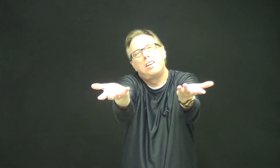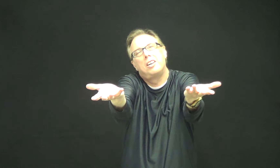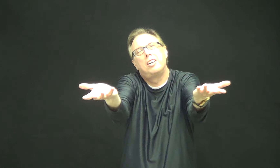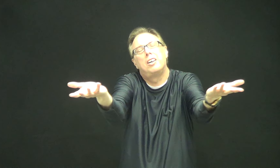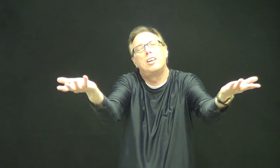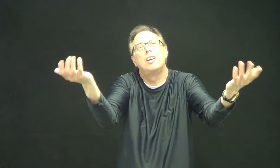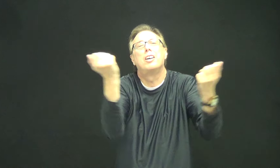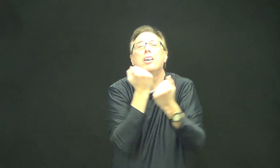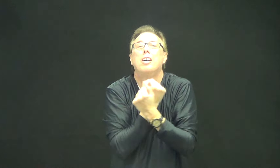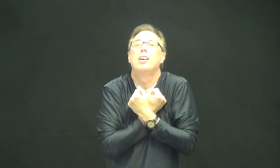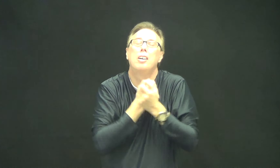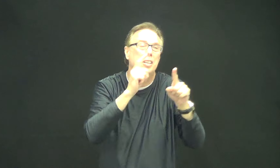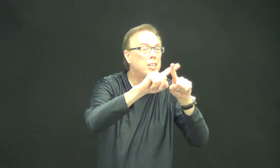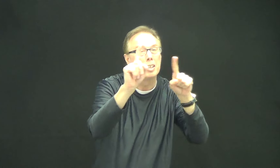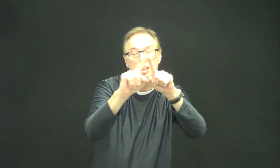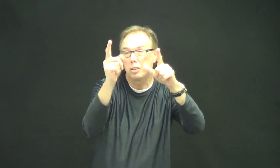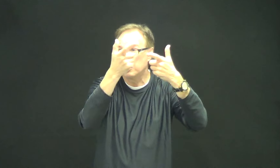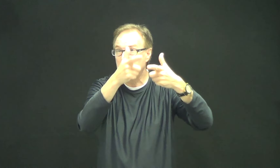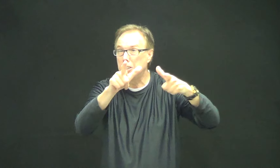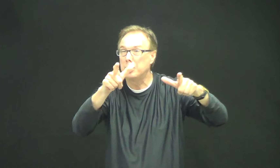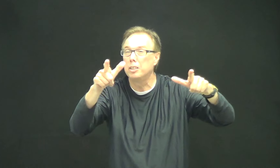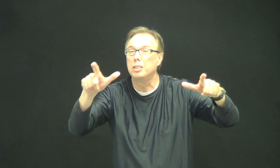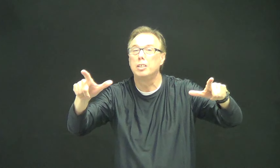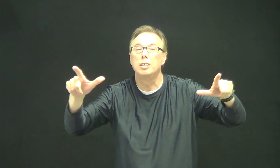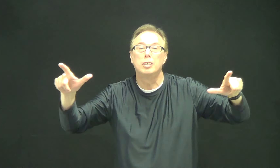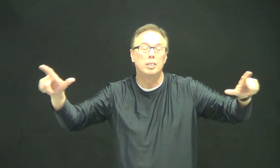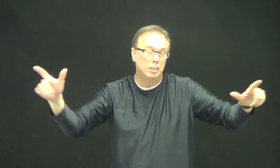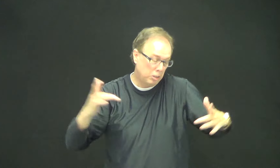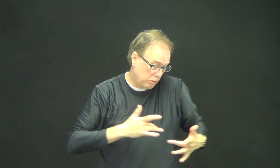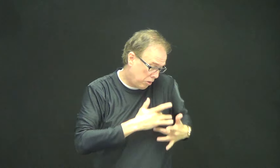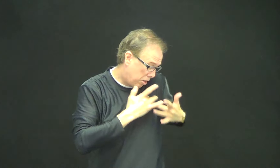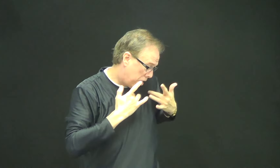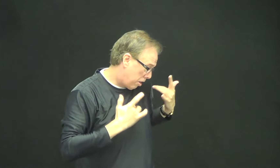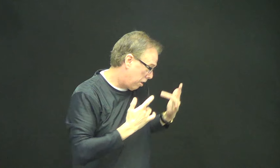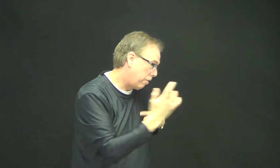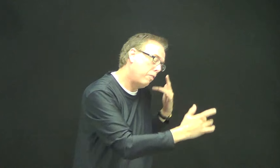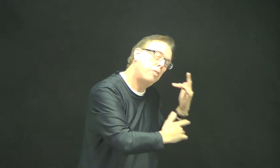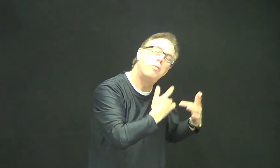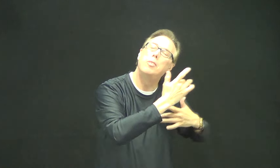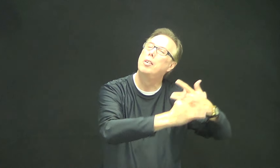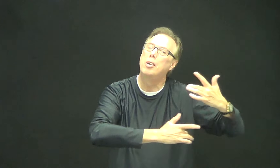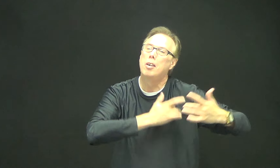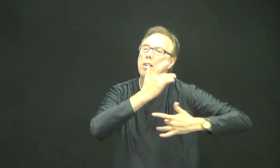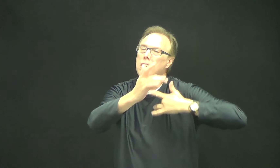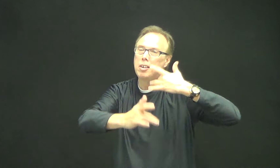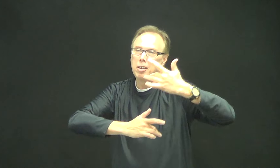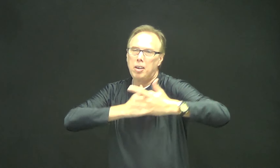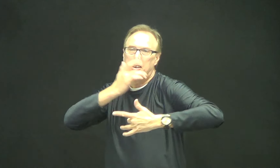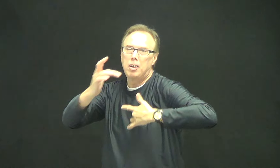The language of strength of the heart,